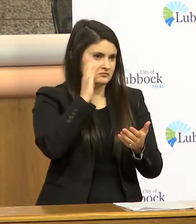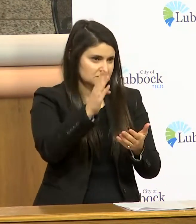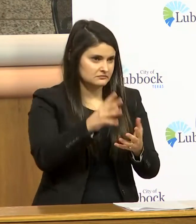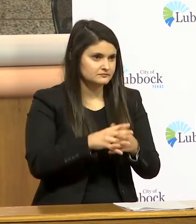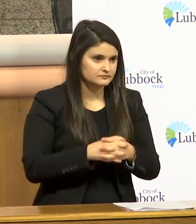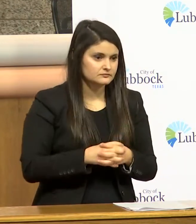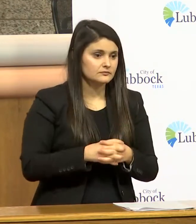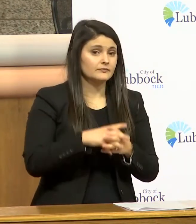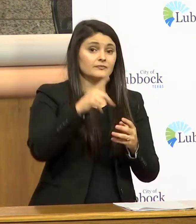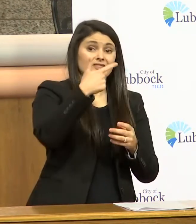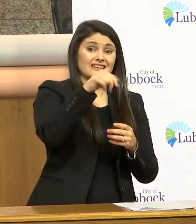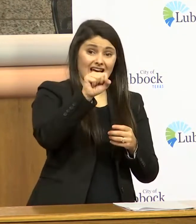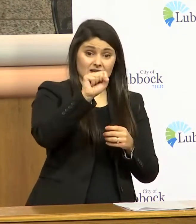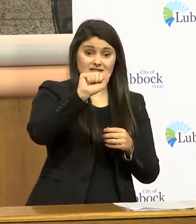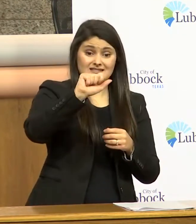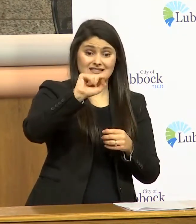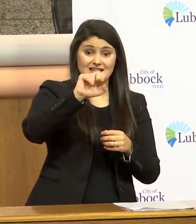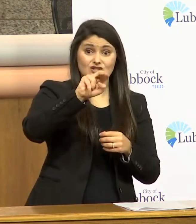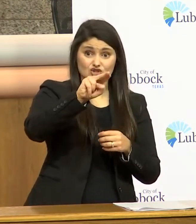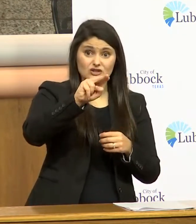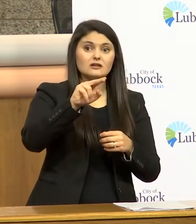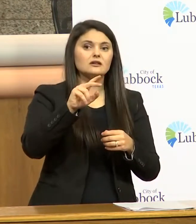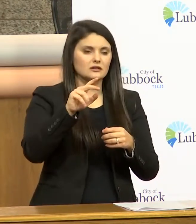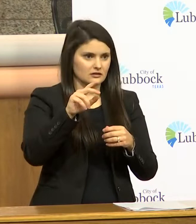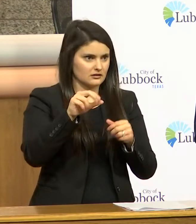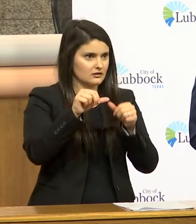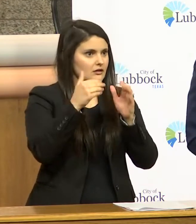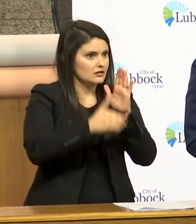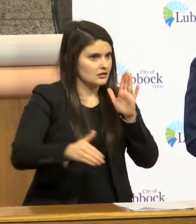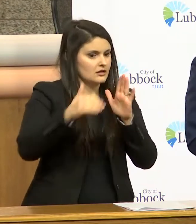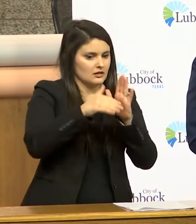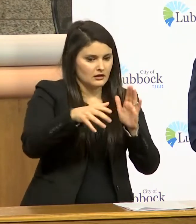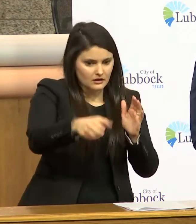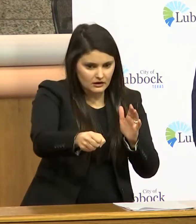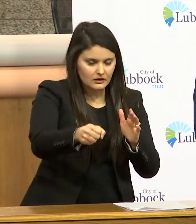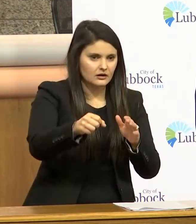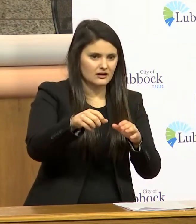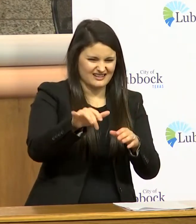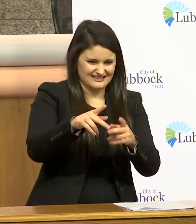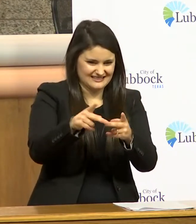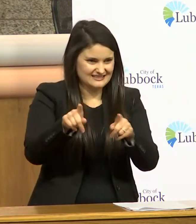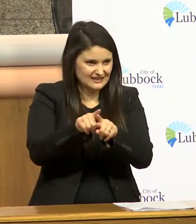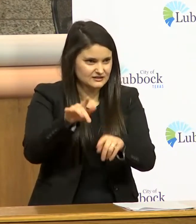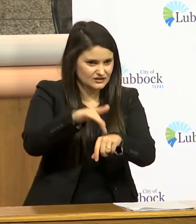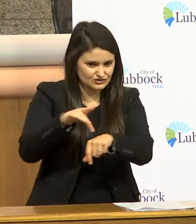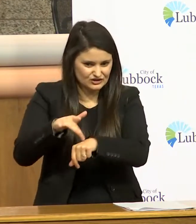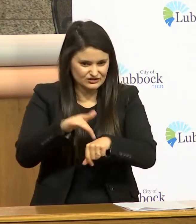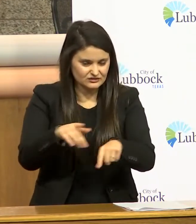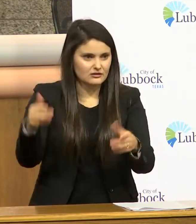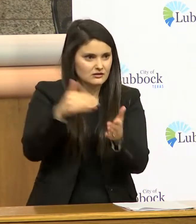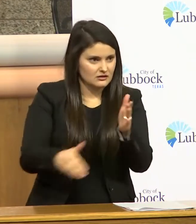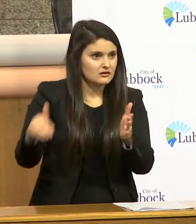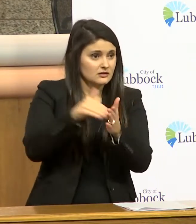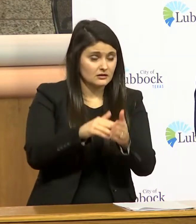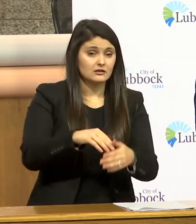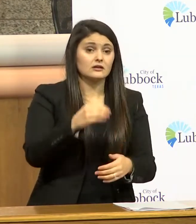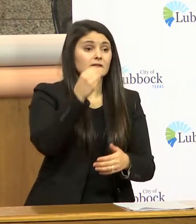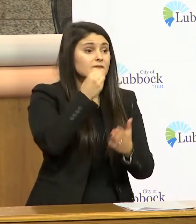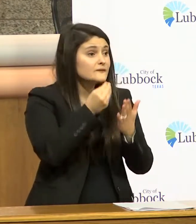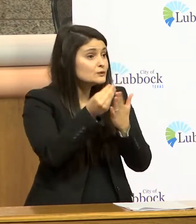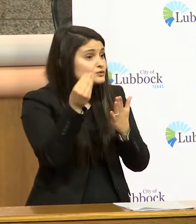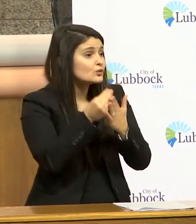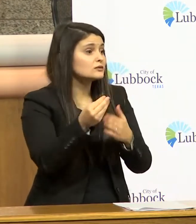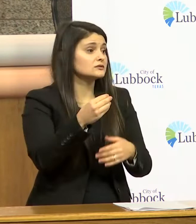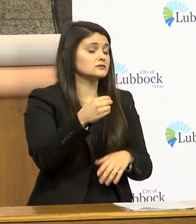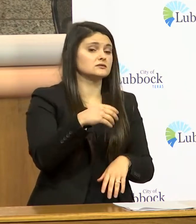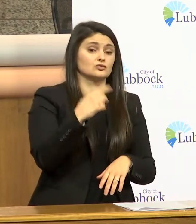gas stations are a good example where we routinely touch the the pumps for restaurants and grocery stores you